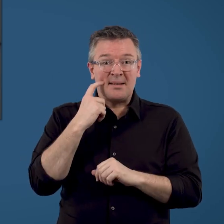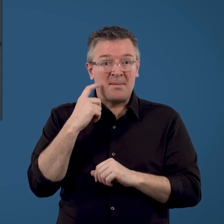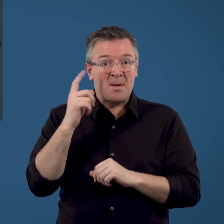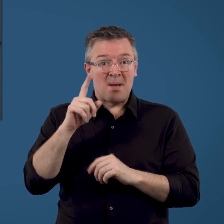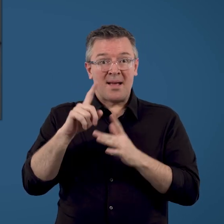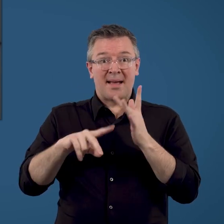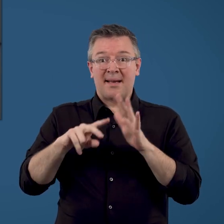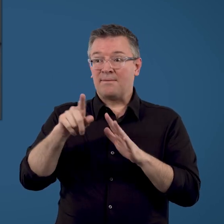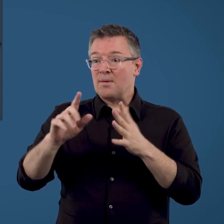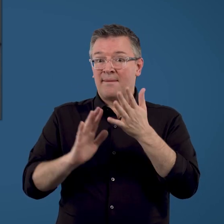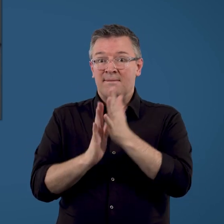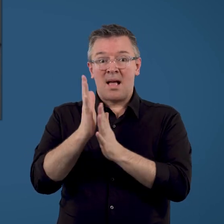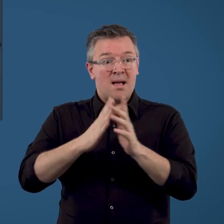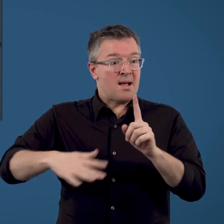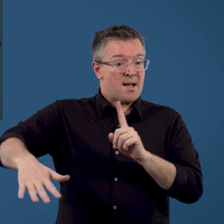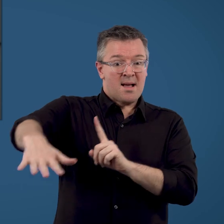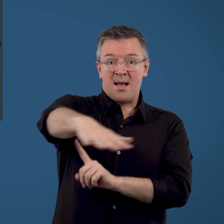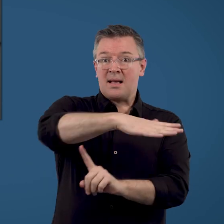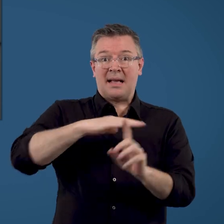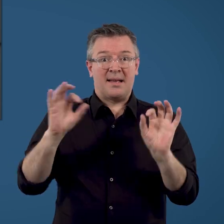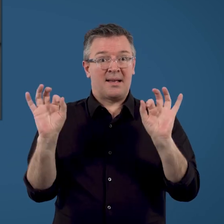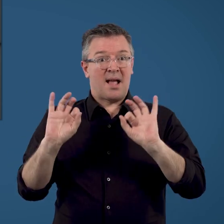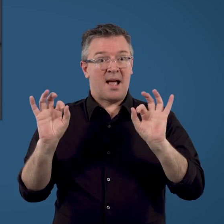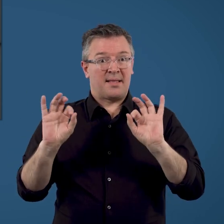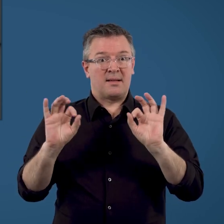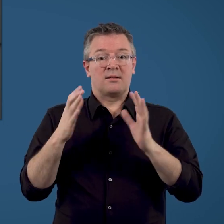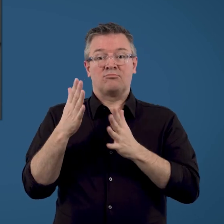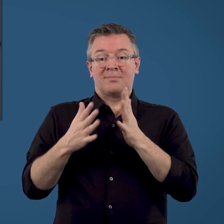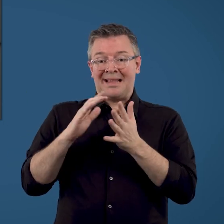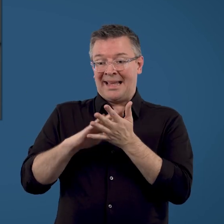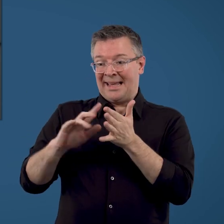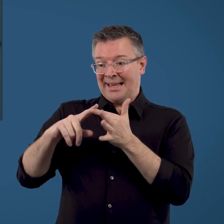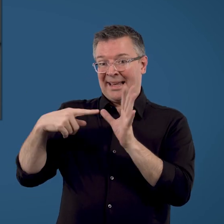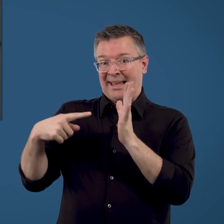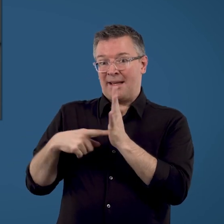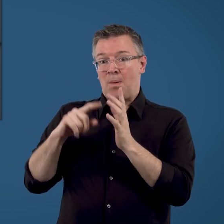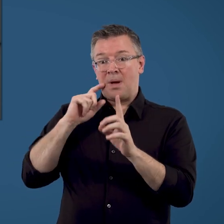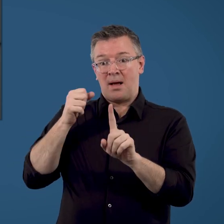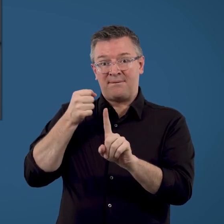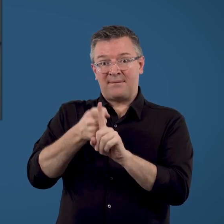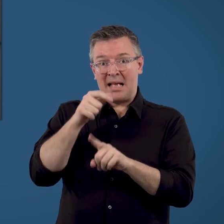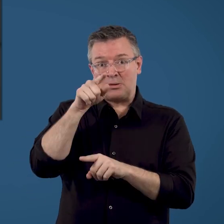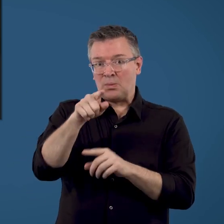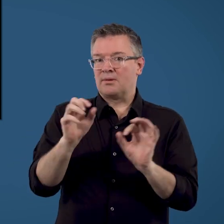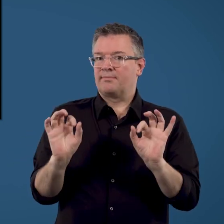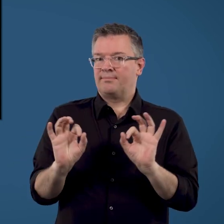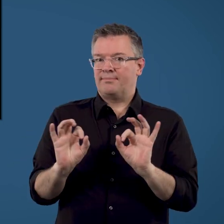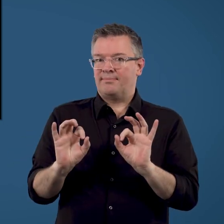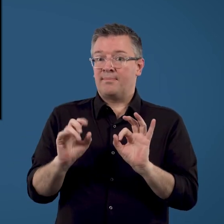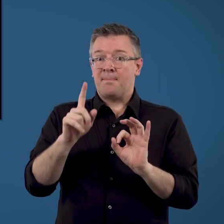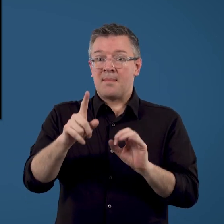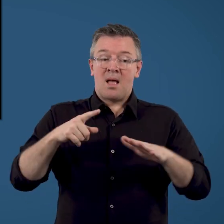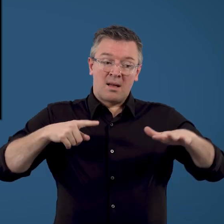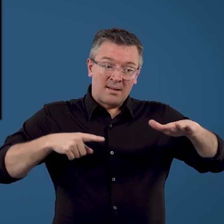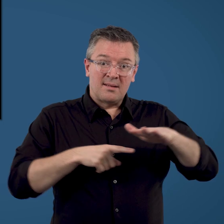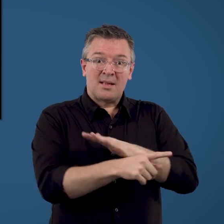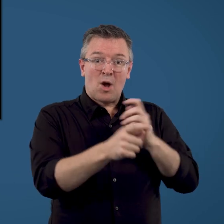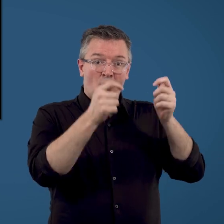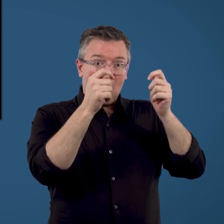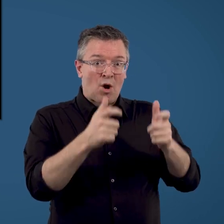If you're not anywhere near a bushfire, its radiant heat can't hurt you. Leaving early is